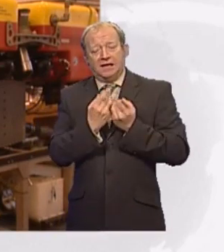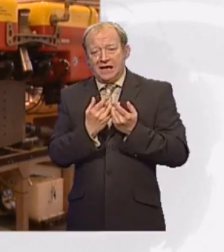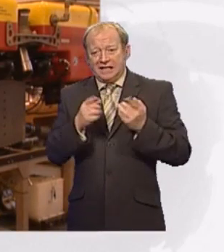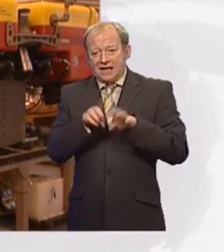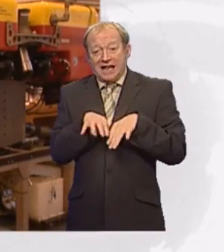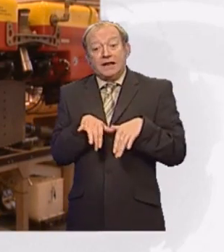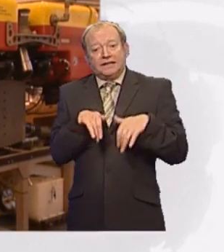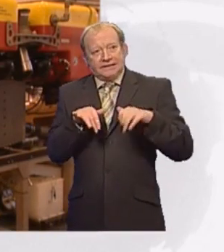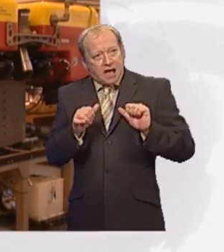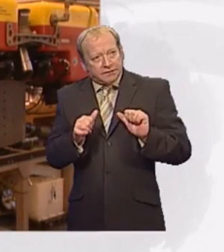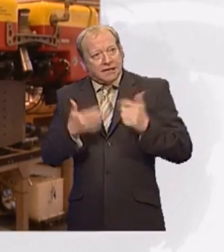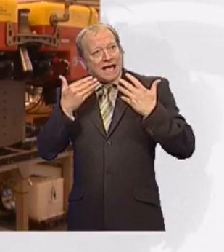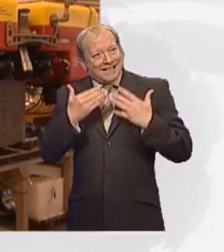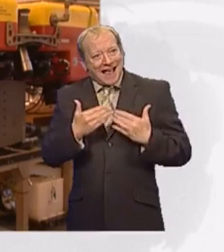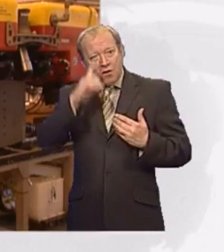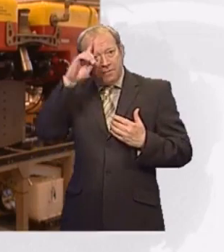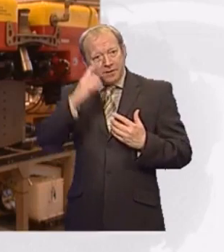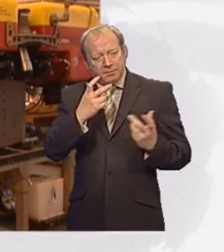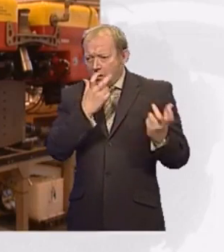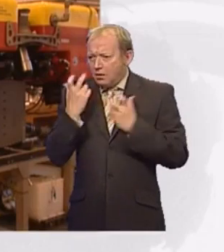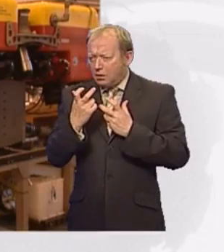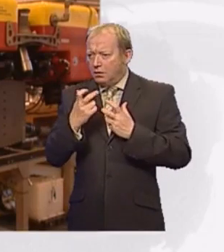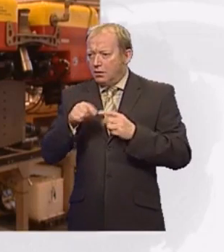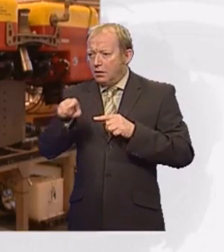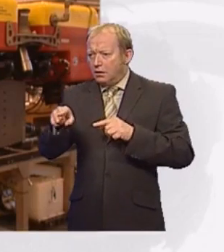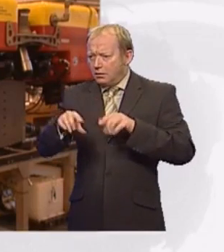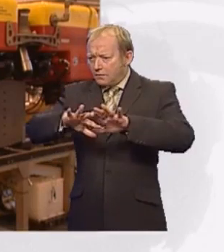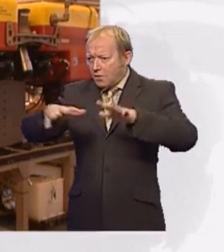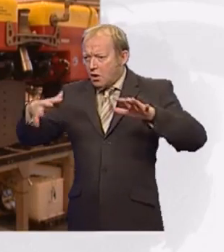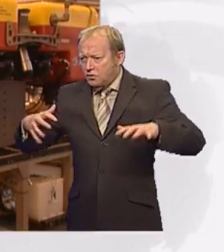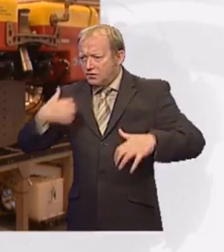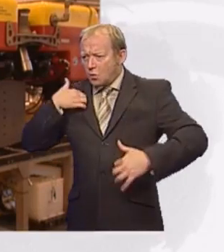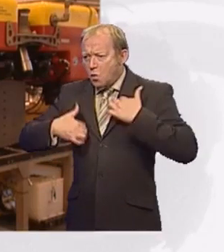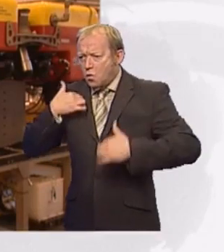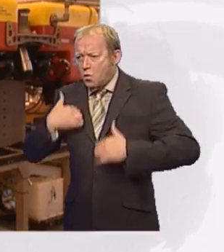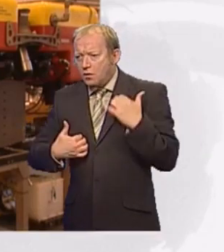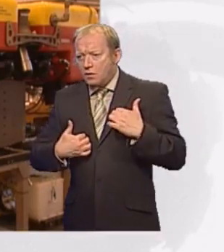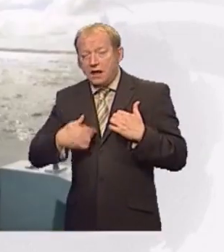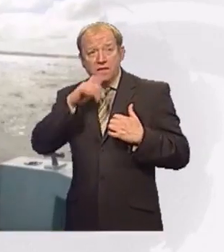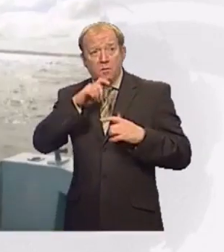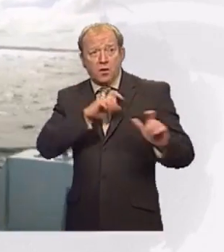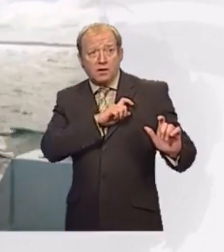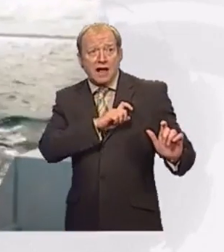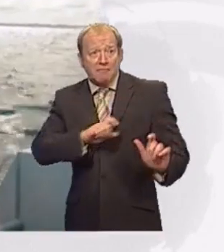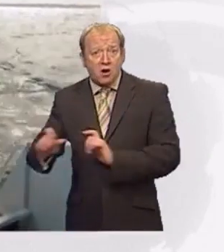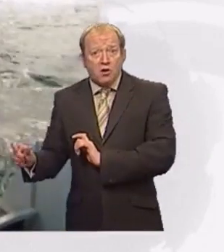paper of interest in the oceans and that will continue, I think, for many decades to come.